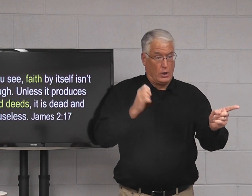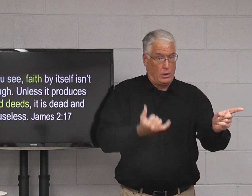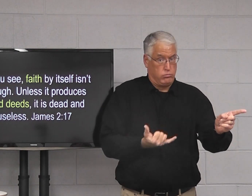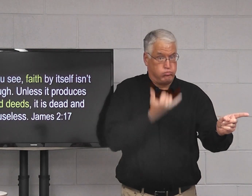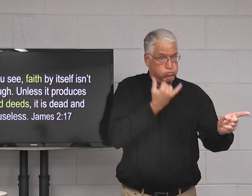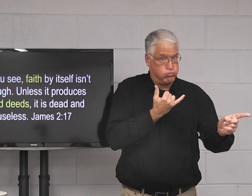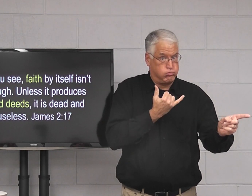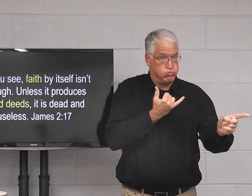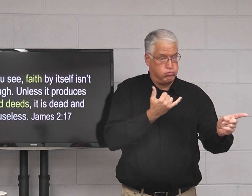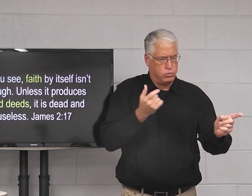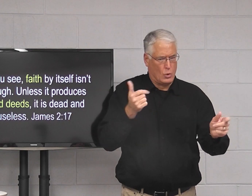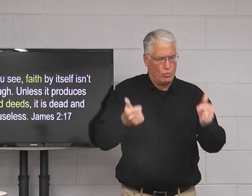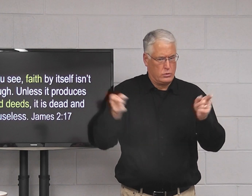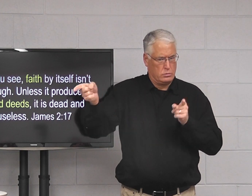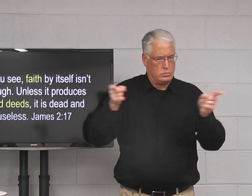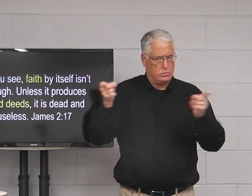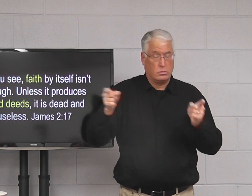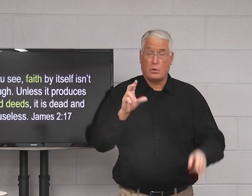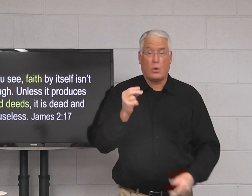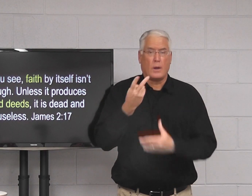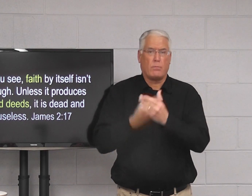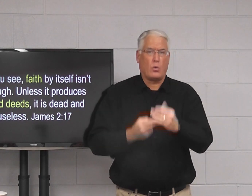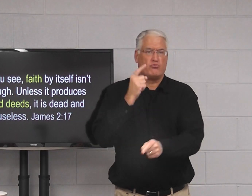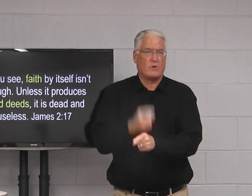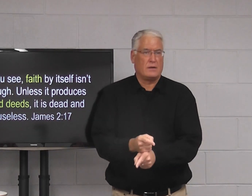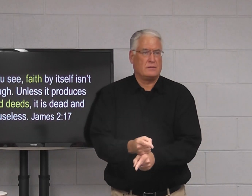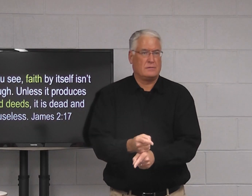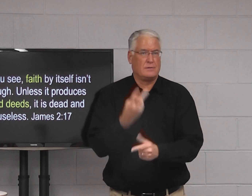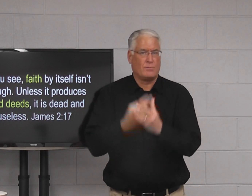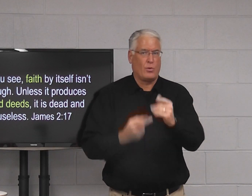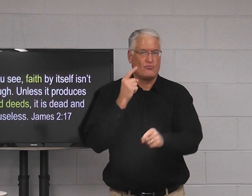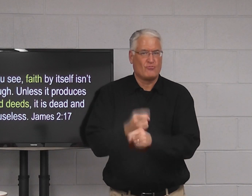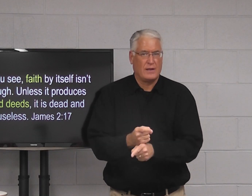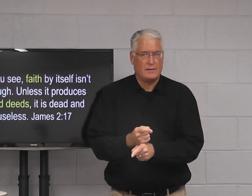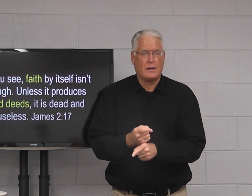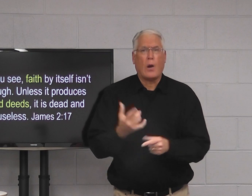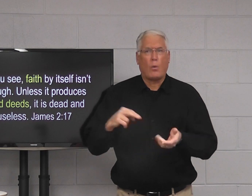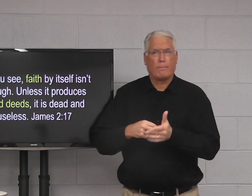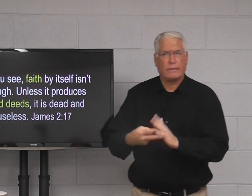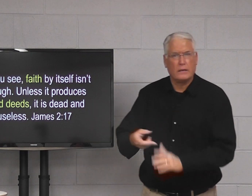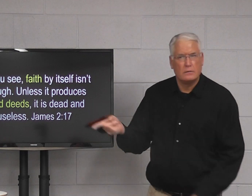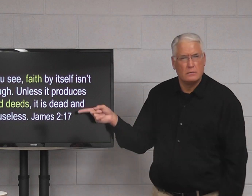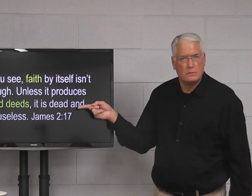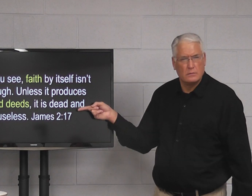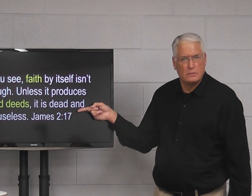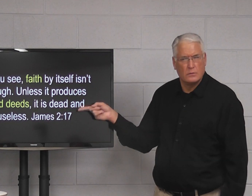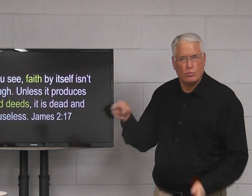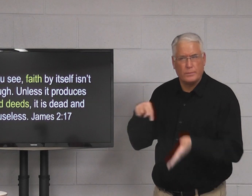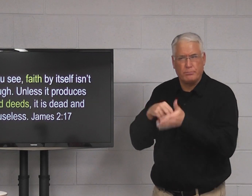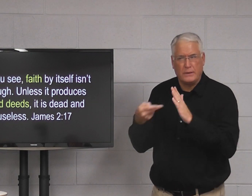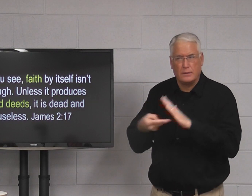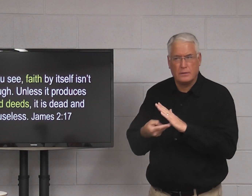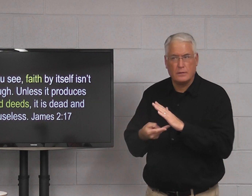was James wrong? Which one was right? They were both right. So what does this mean here?